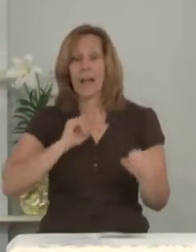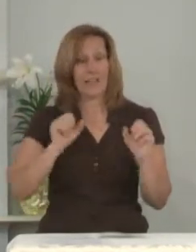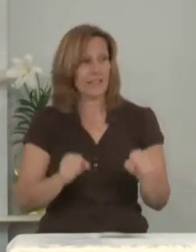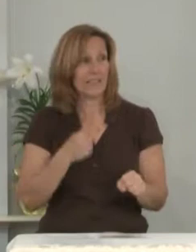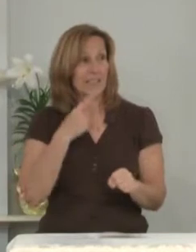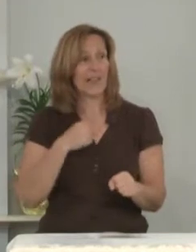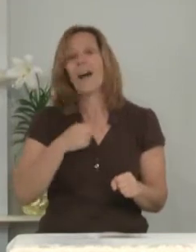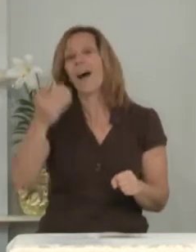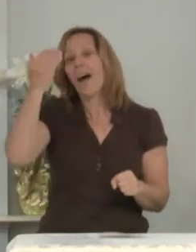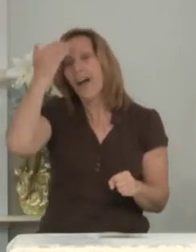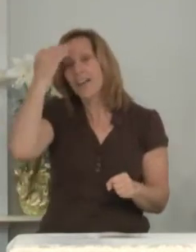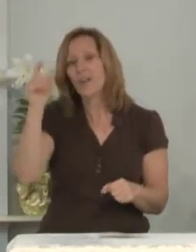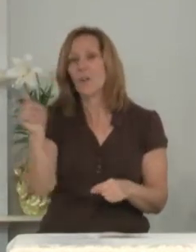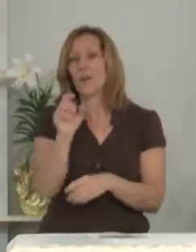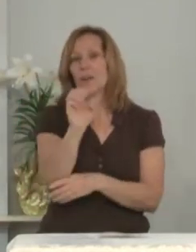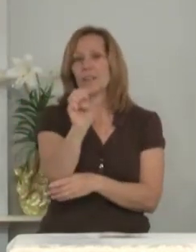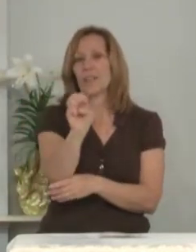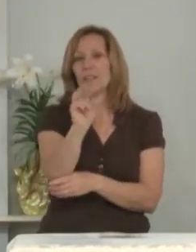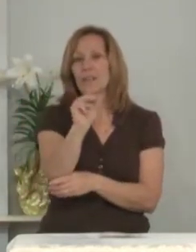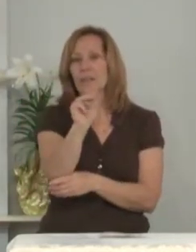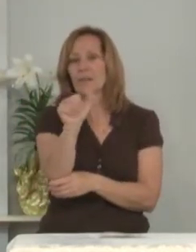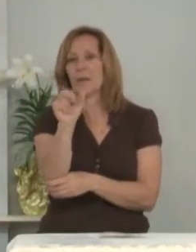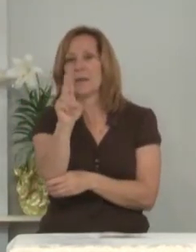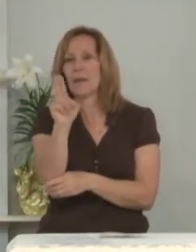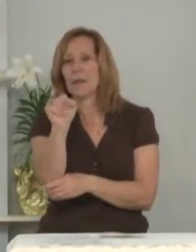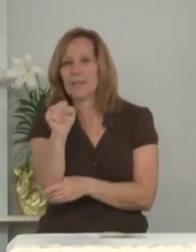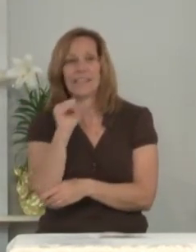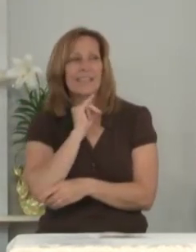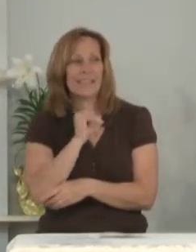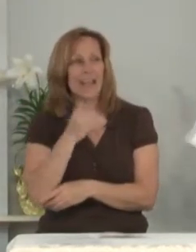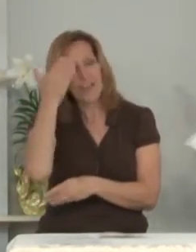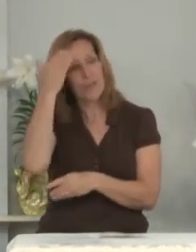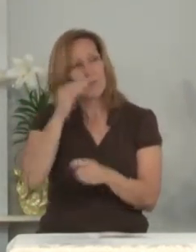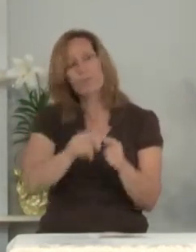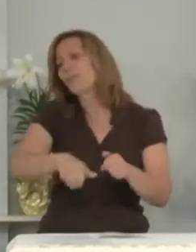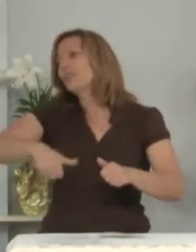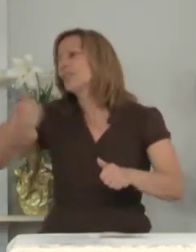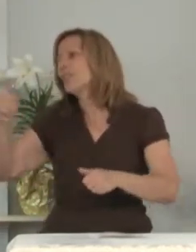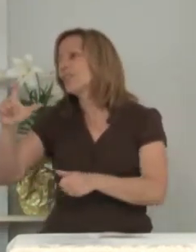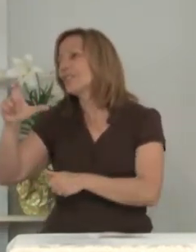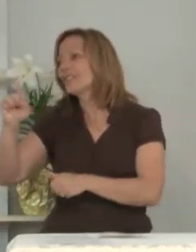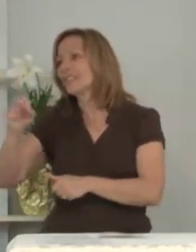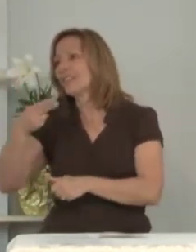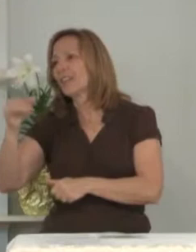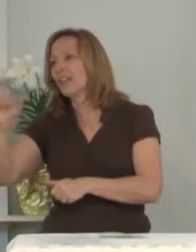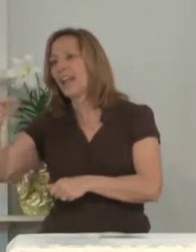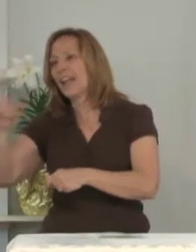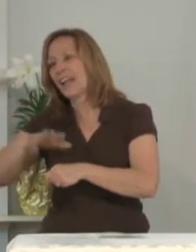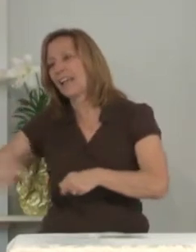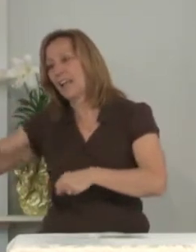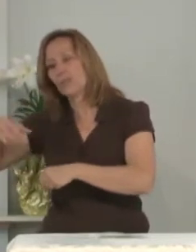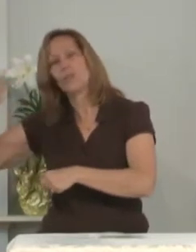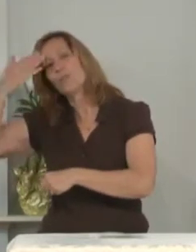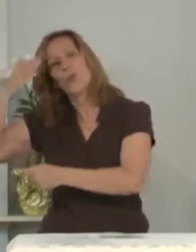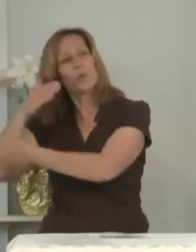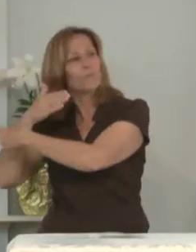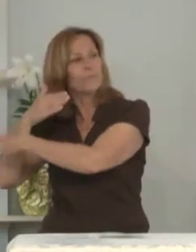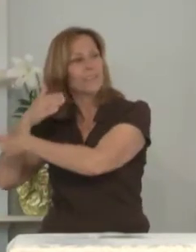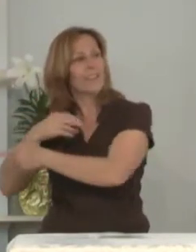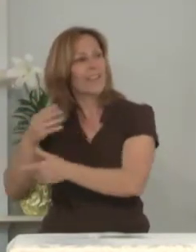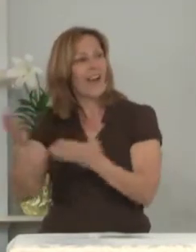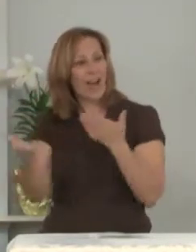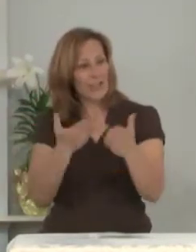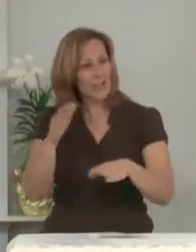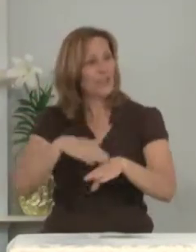I know where Emmaus is. It's over in Lehigh County. I